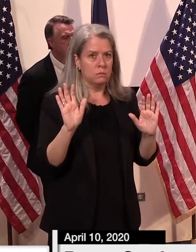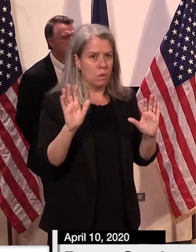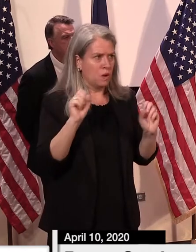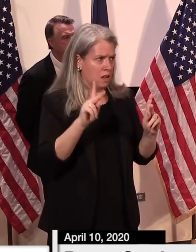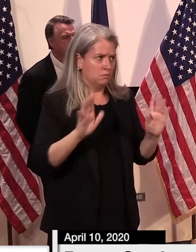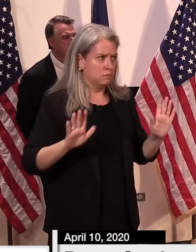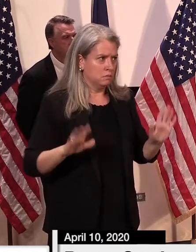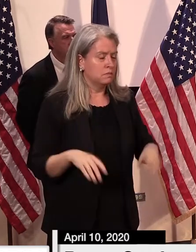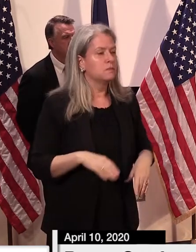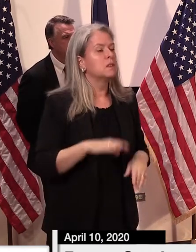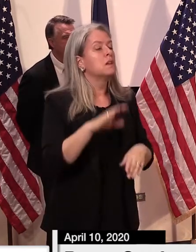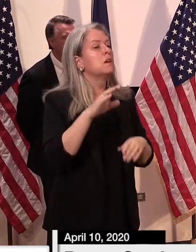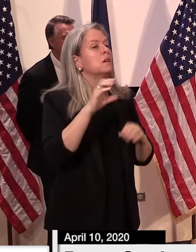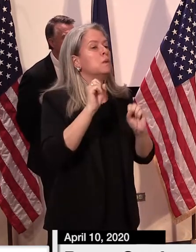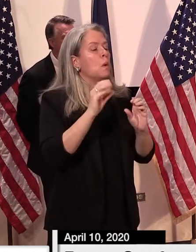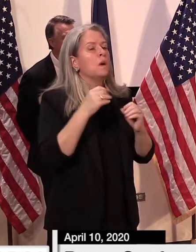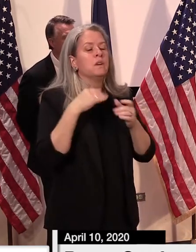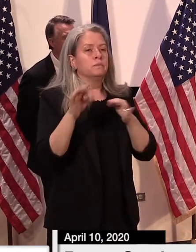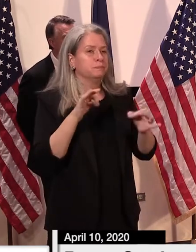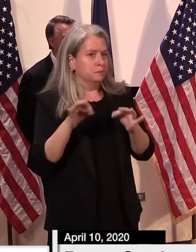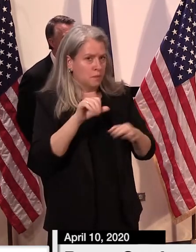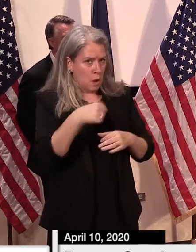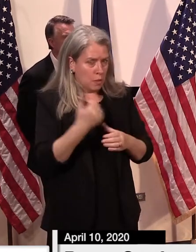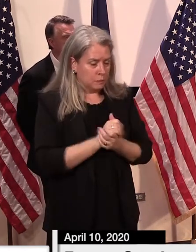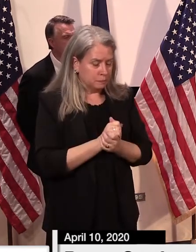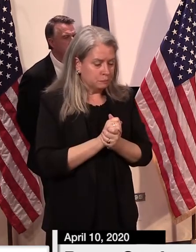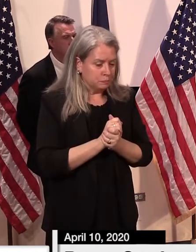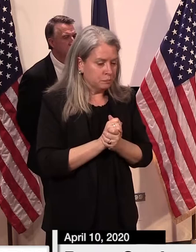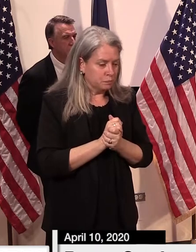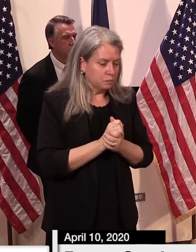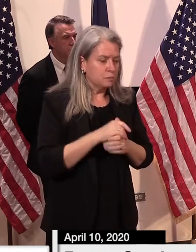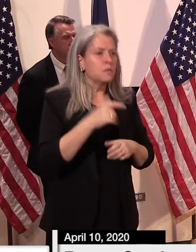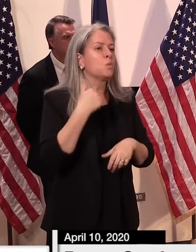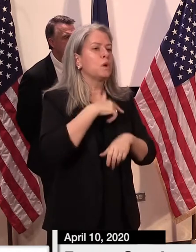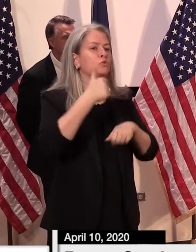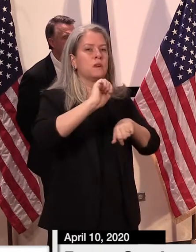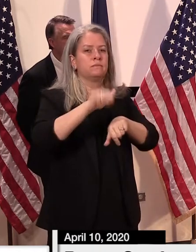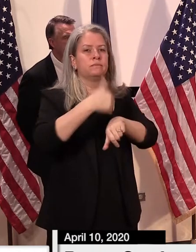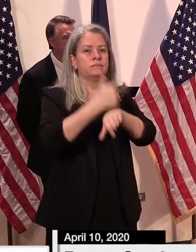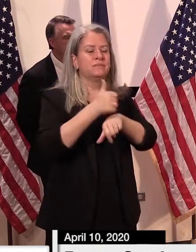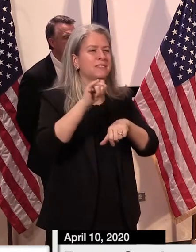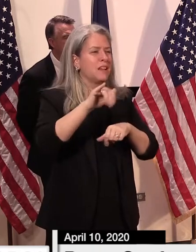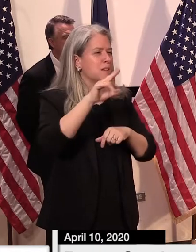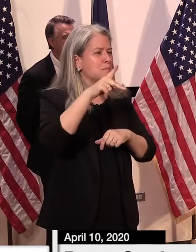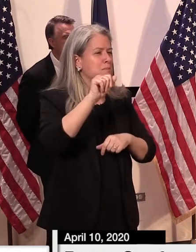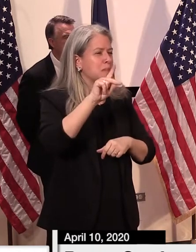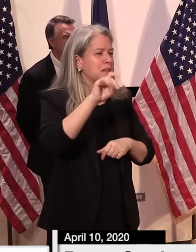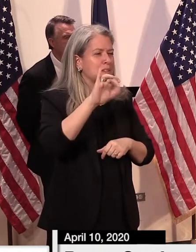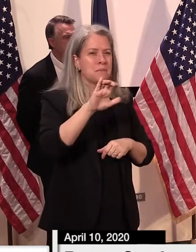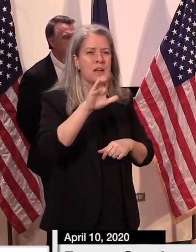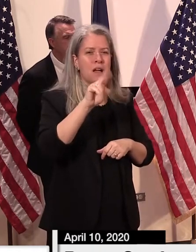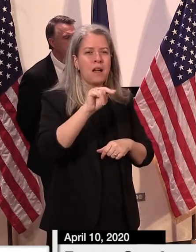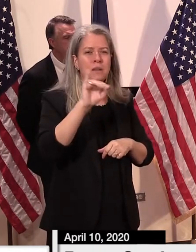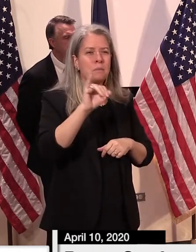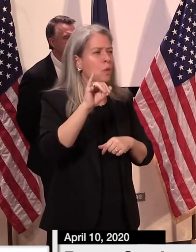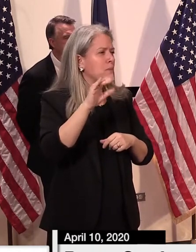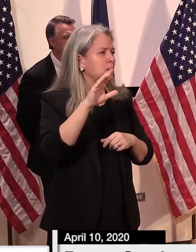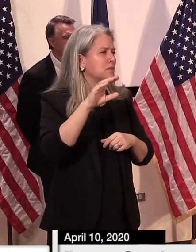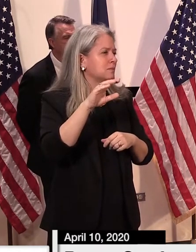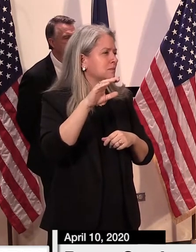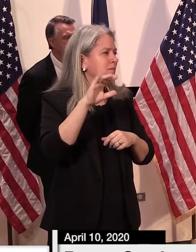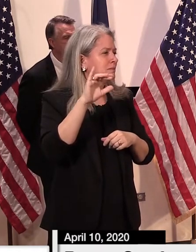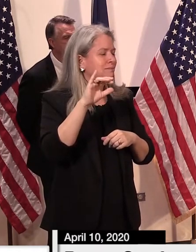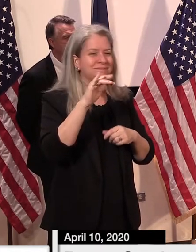top of mind and top priority is the standing up of the Pandemic Unemployment Assistance Program. We hope to be able to